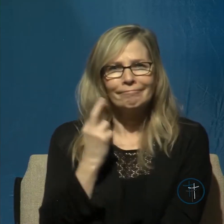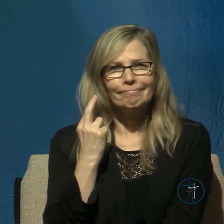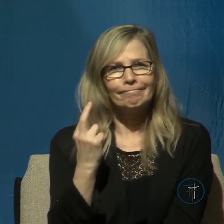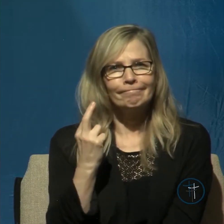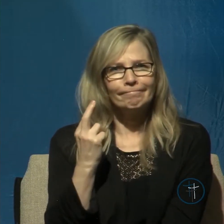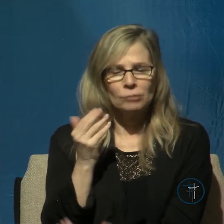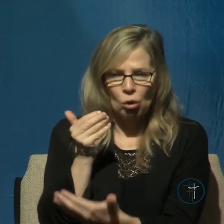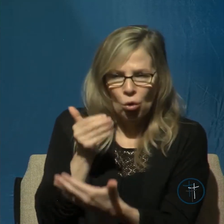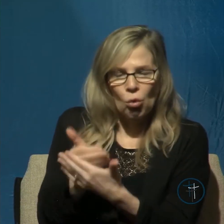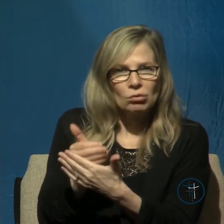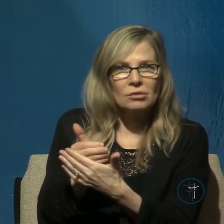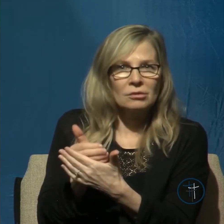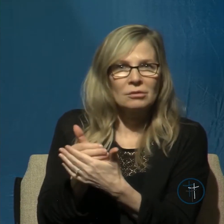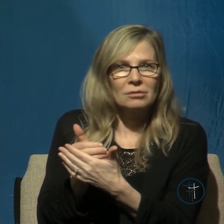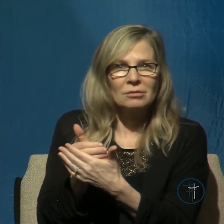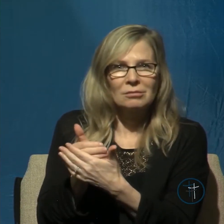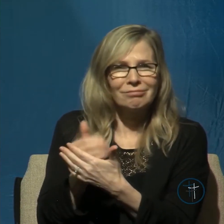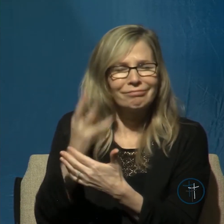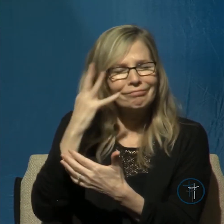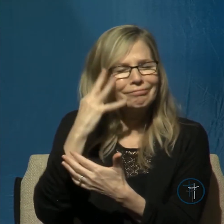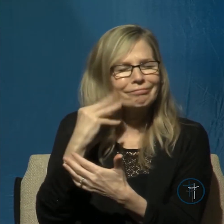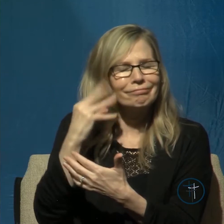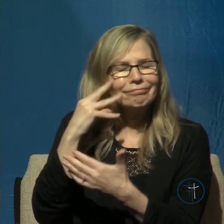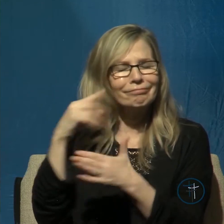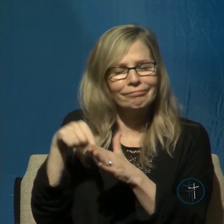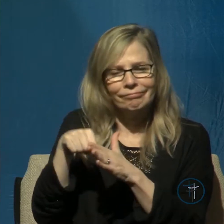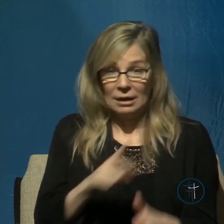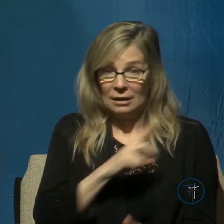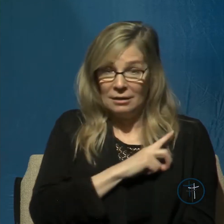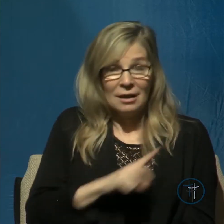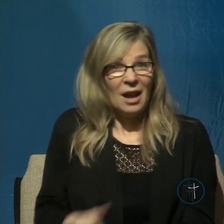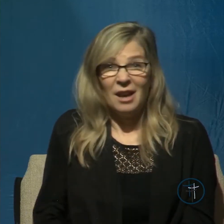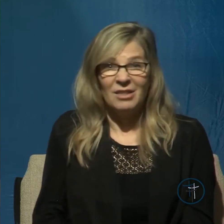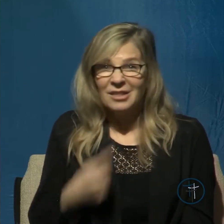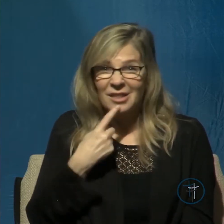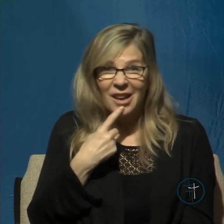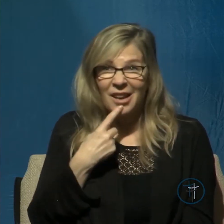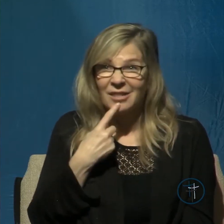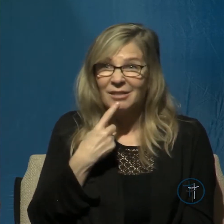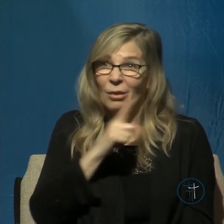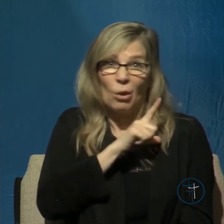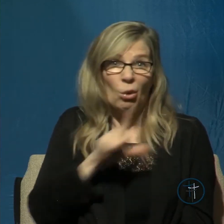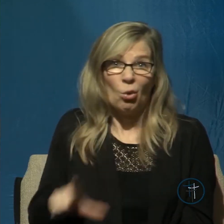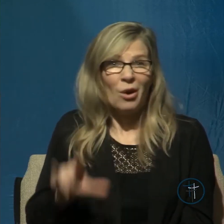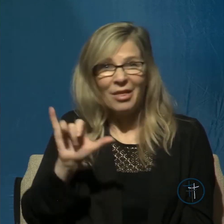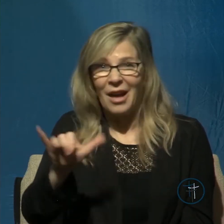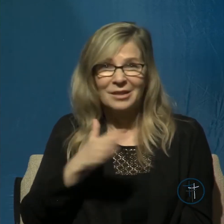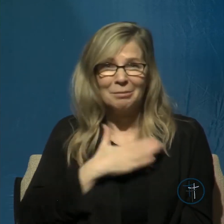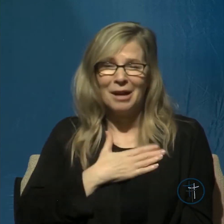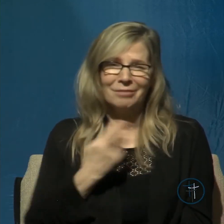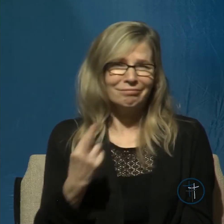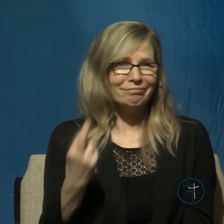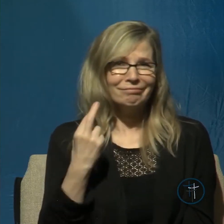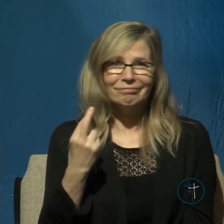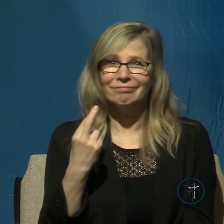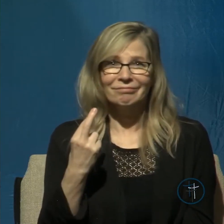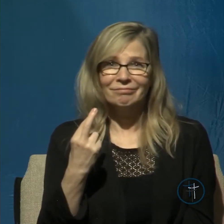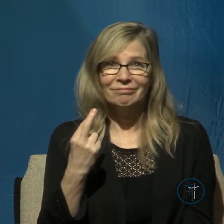in terms of his experience. As far as David is concerned, the Lord is his closest companion, whose very presence